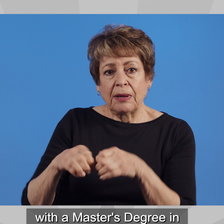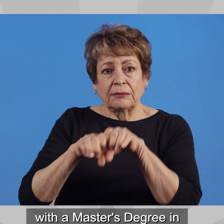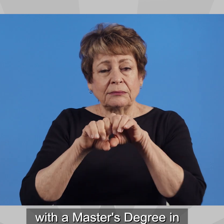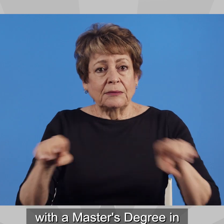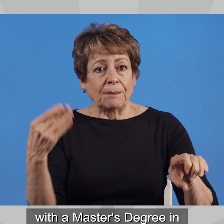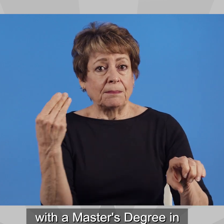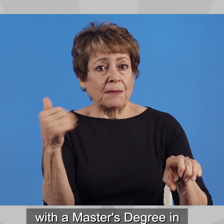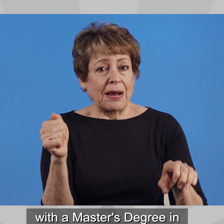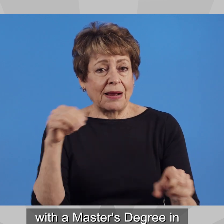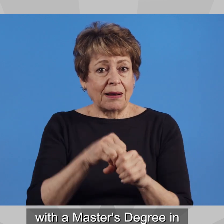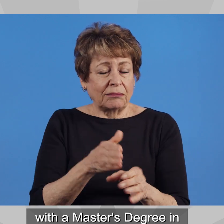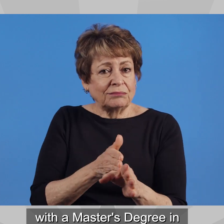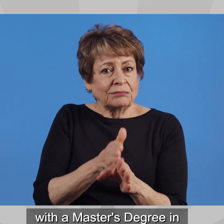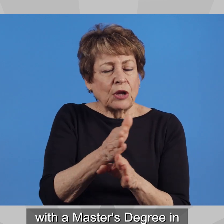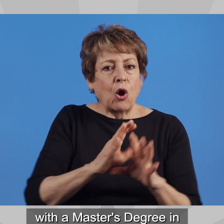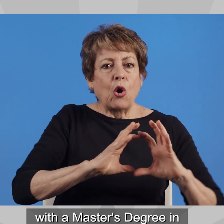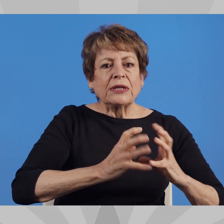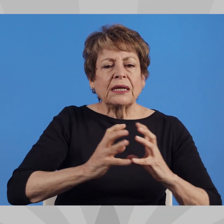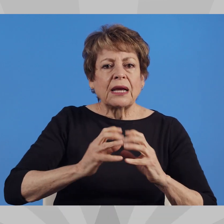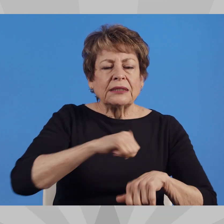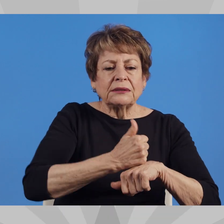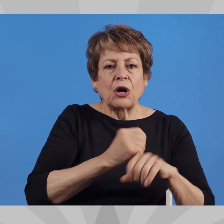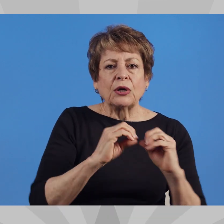master's degree in organizational psychology.